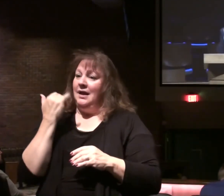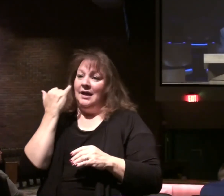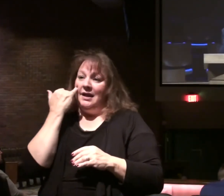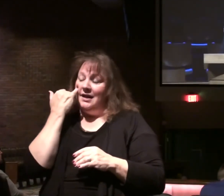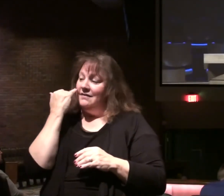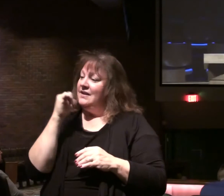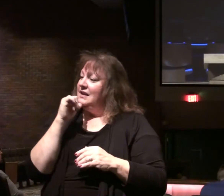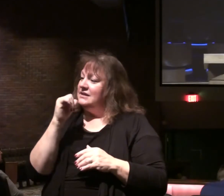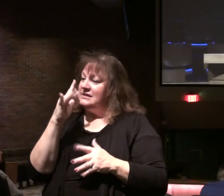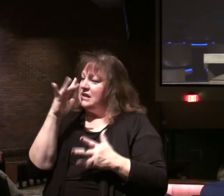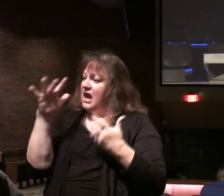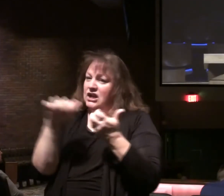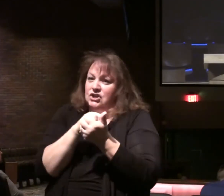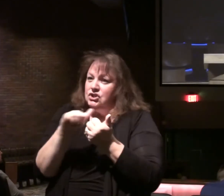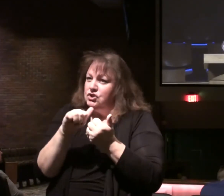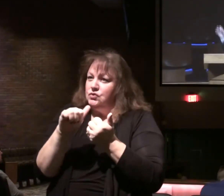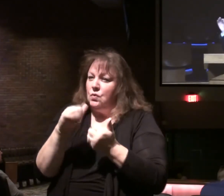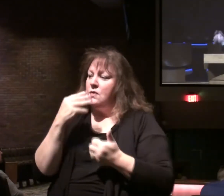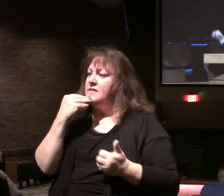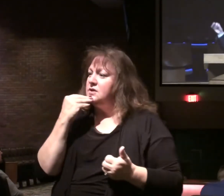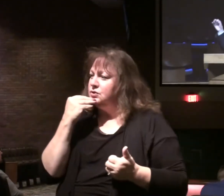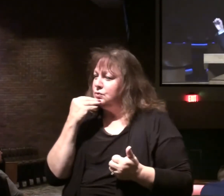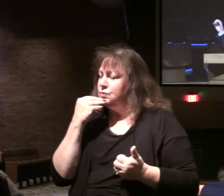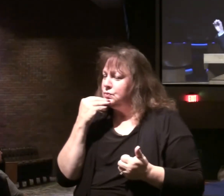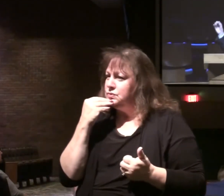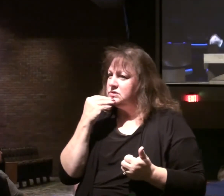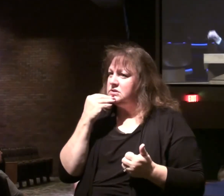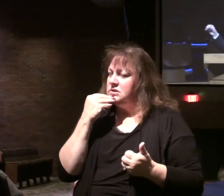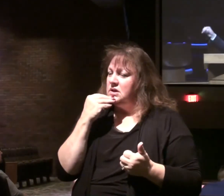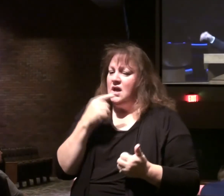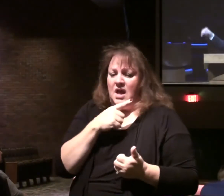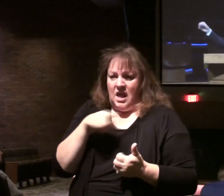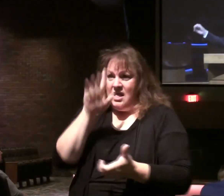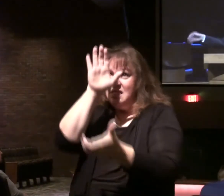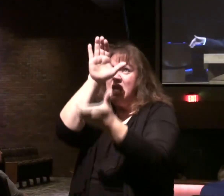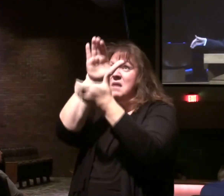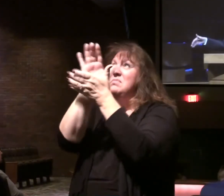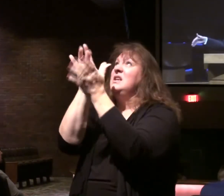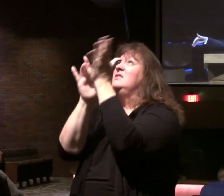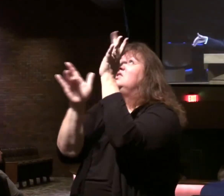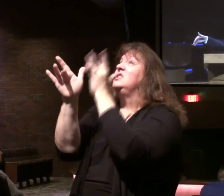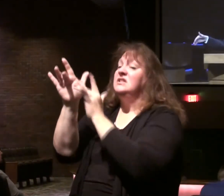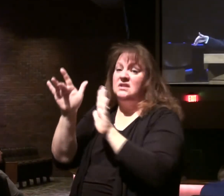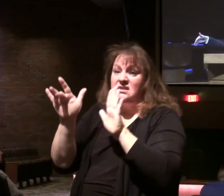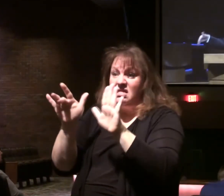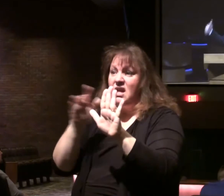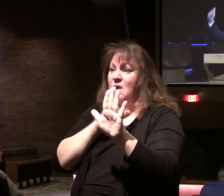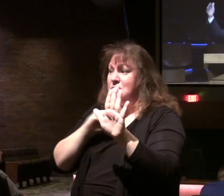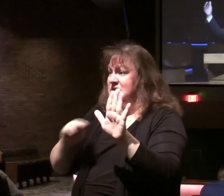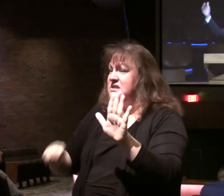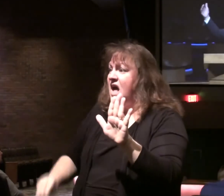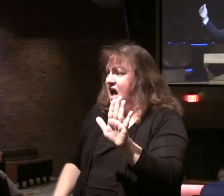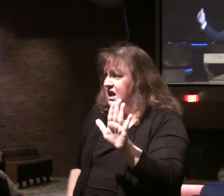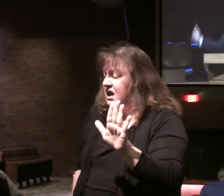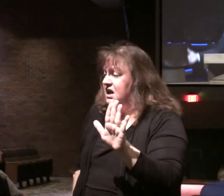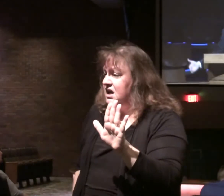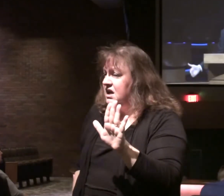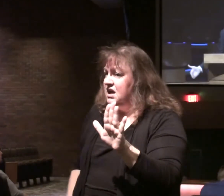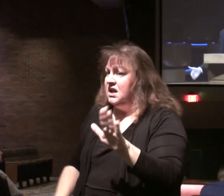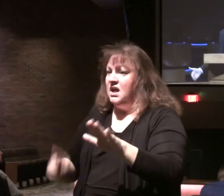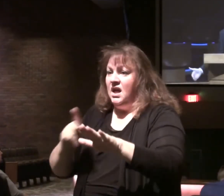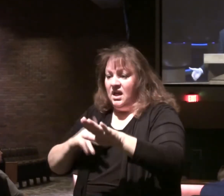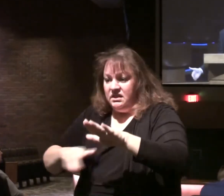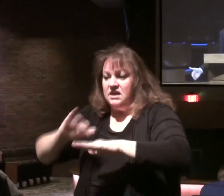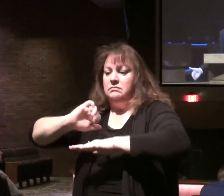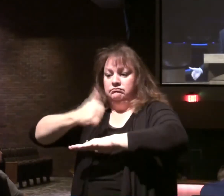doesn't destroy the Jews. And they come to believe in Jesus as their Messiah. Then the kingdom